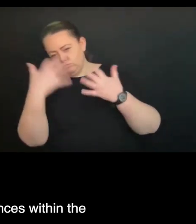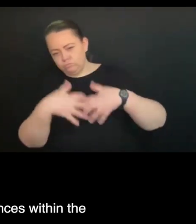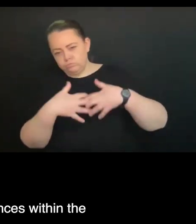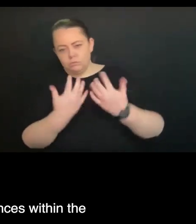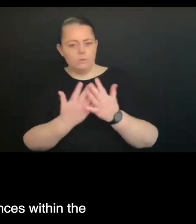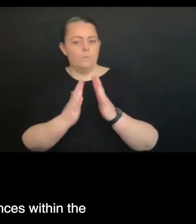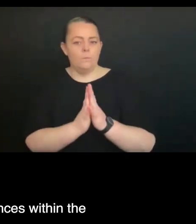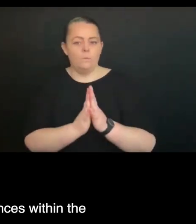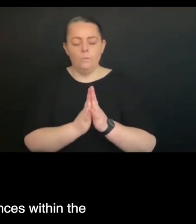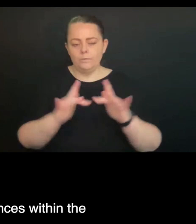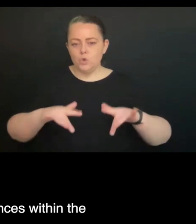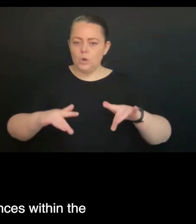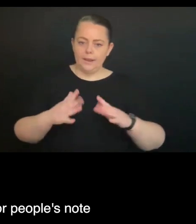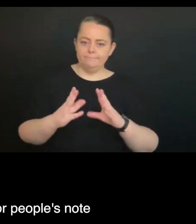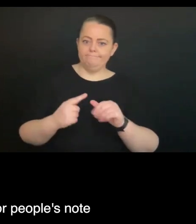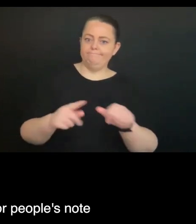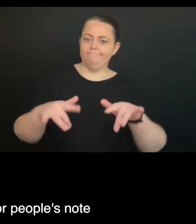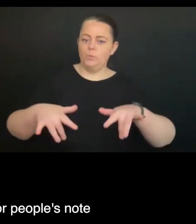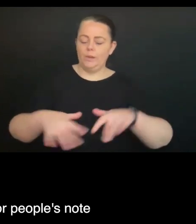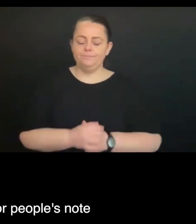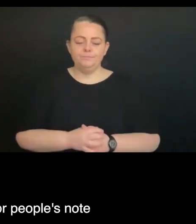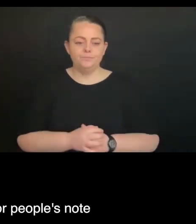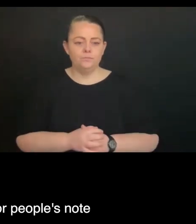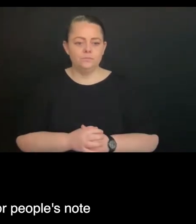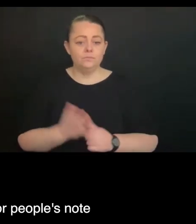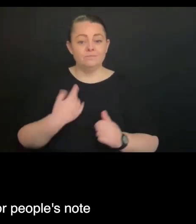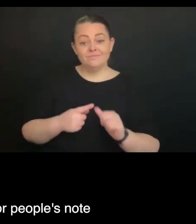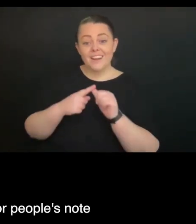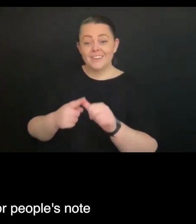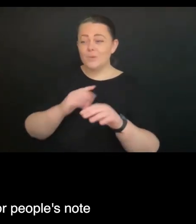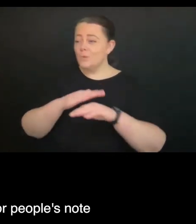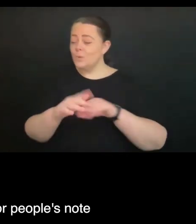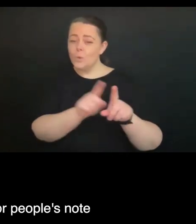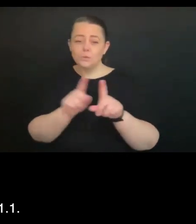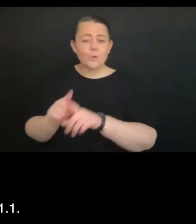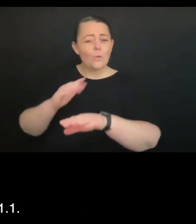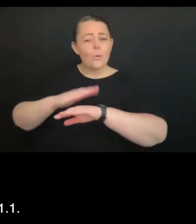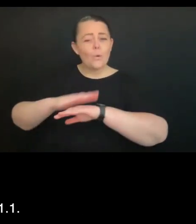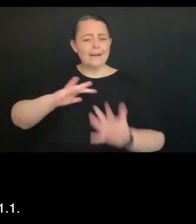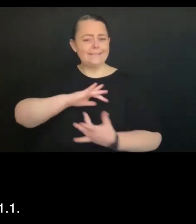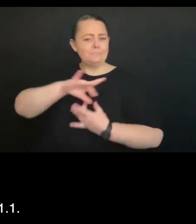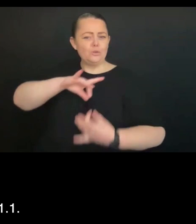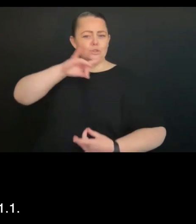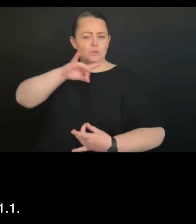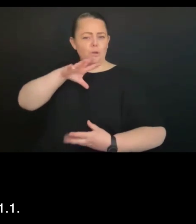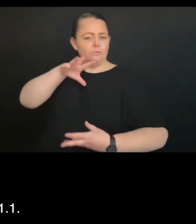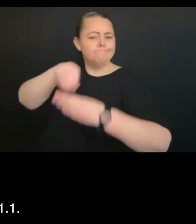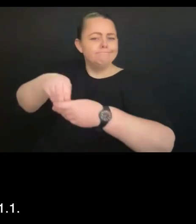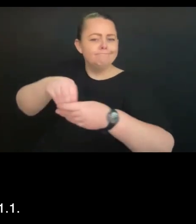Like there is a number of references within the standards that go to, and just for people's note, there's 1.1,